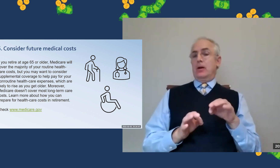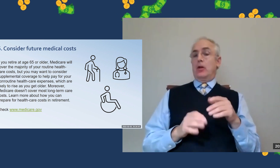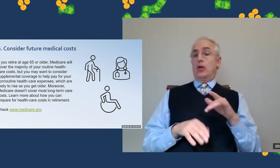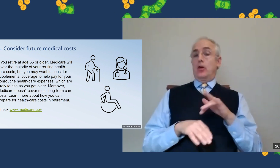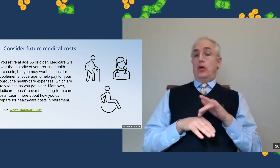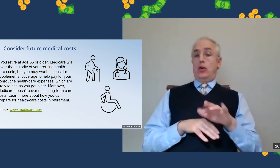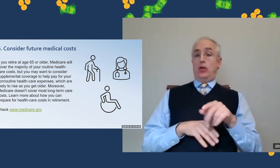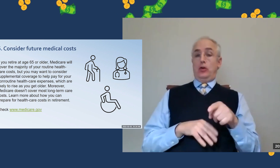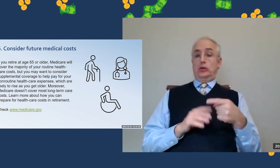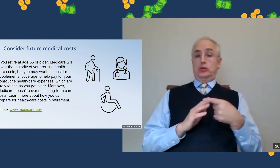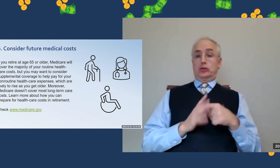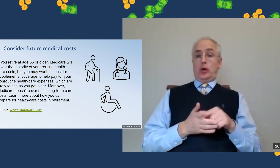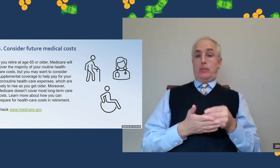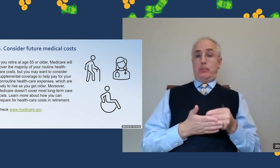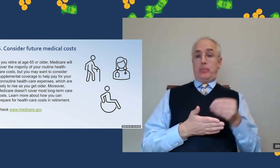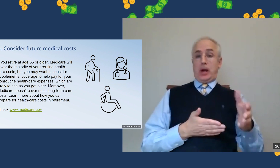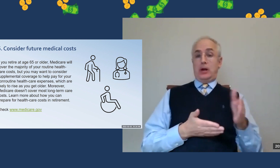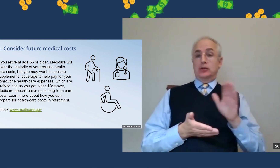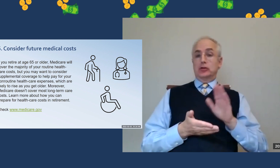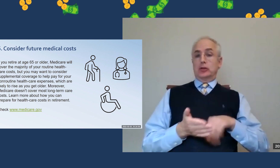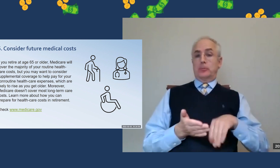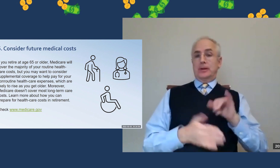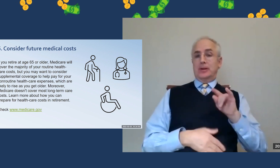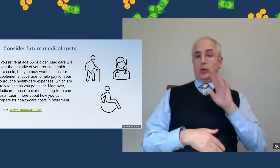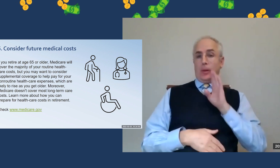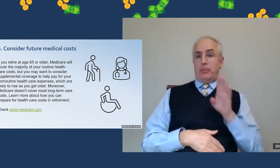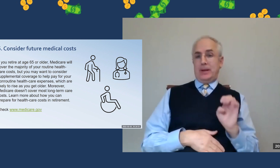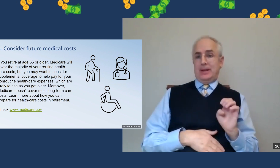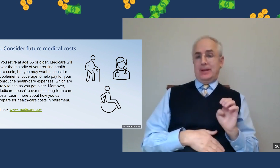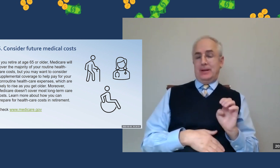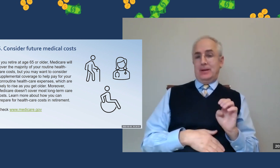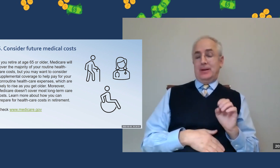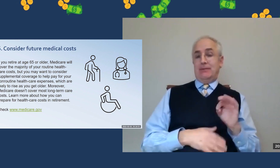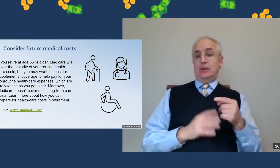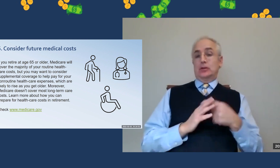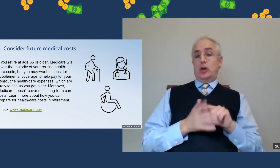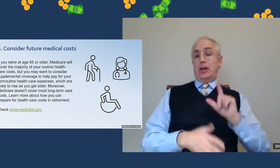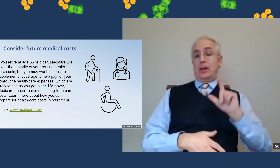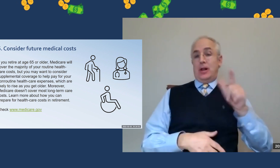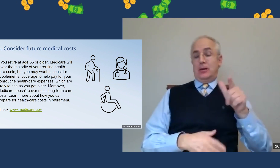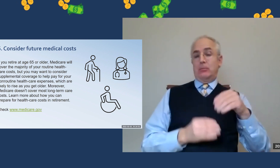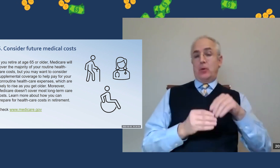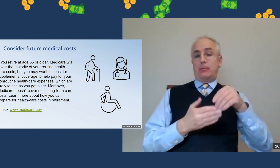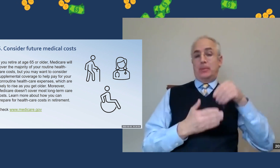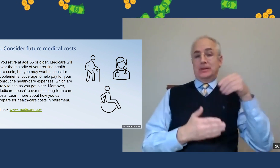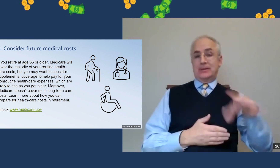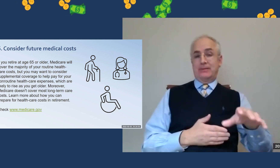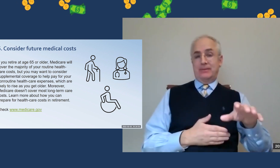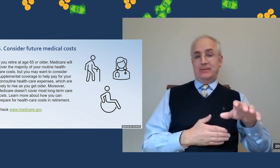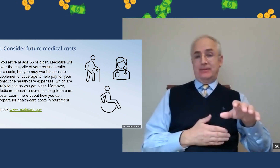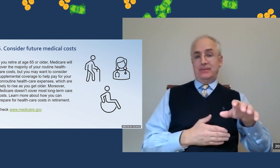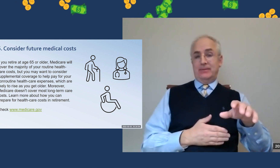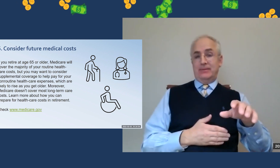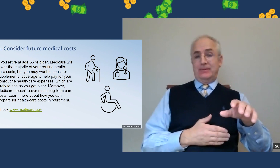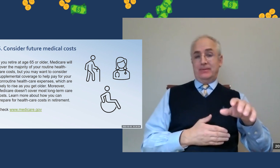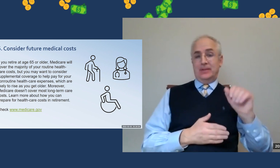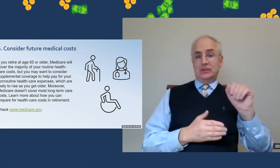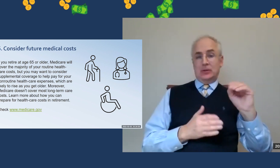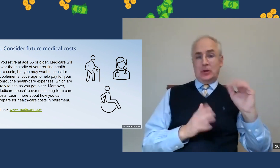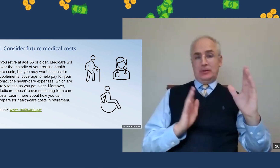And so the important thing to think about is the earlier you purchase the sort of coverage, the cheaper it